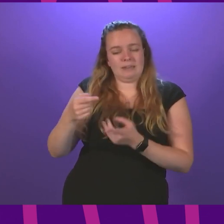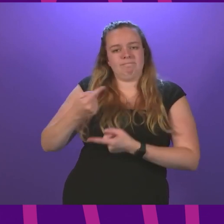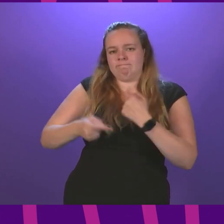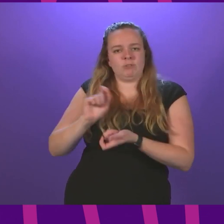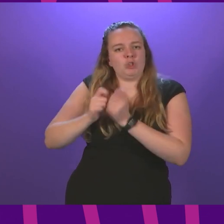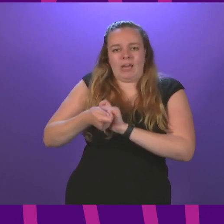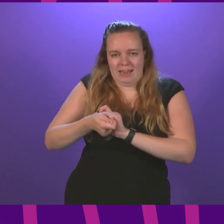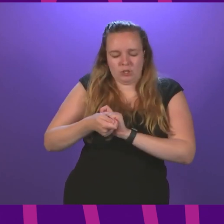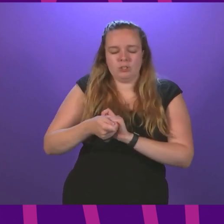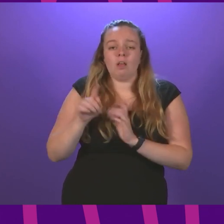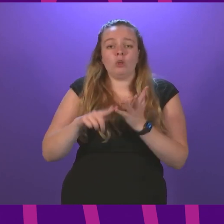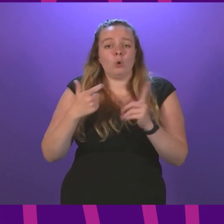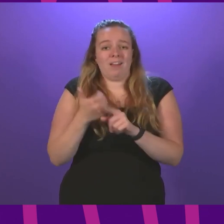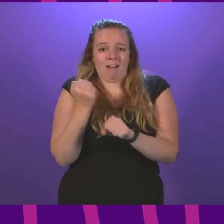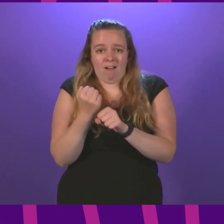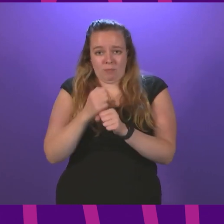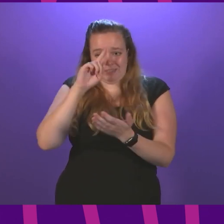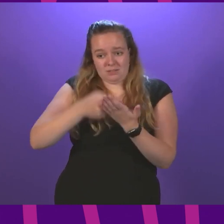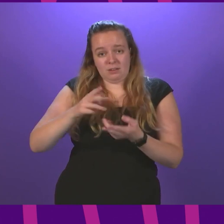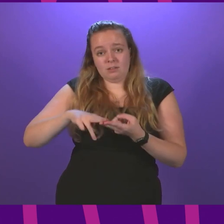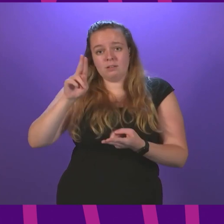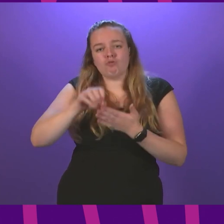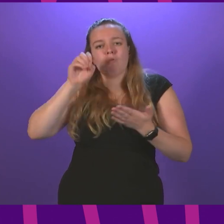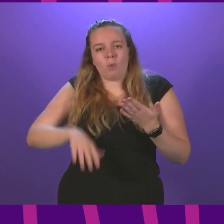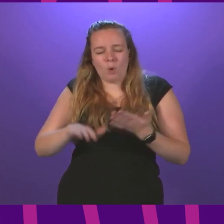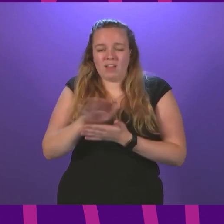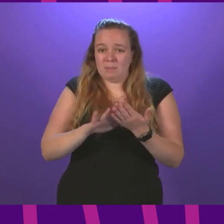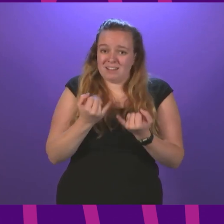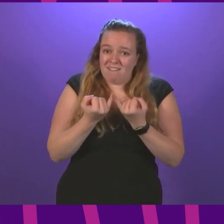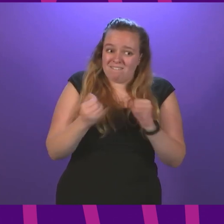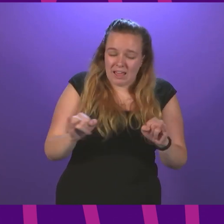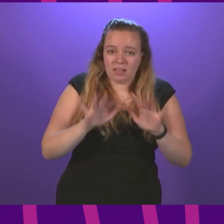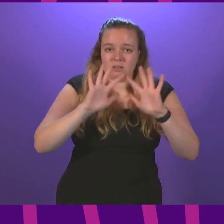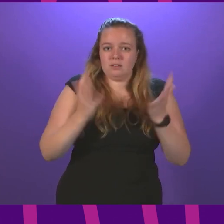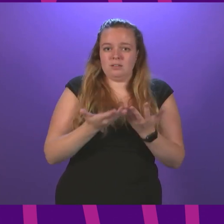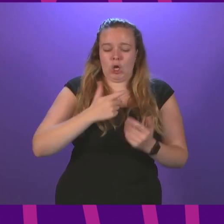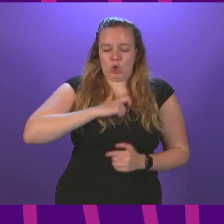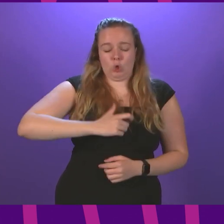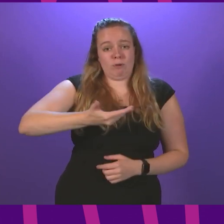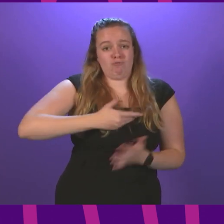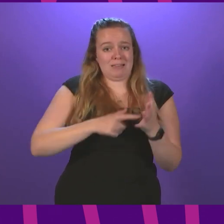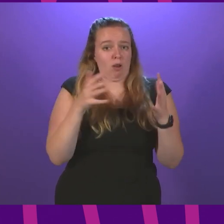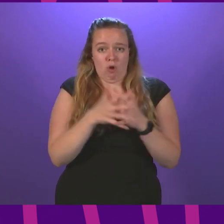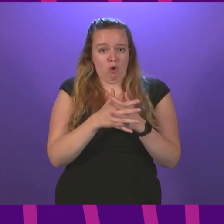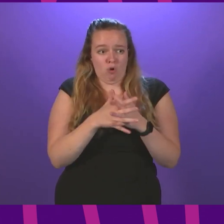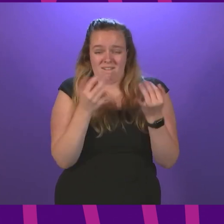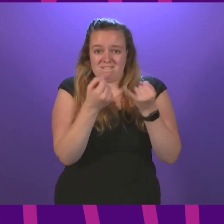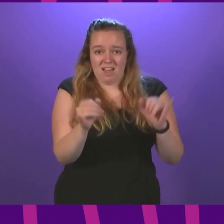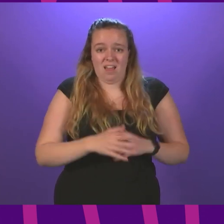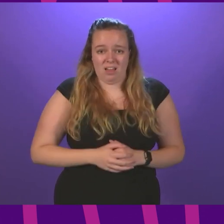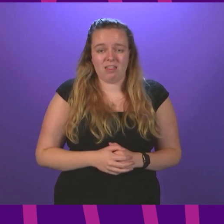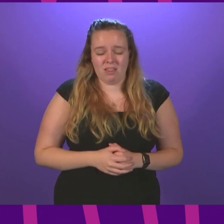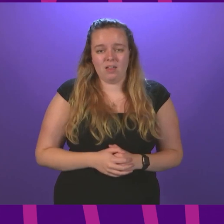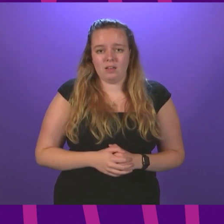that the UK Government's choice to remove the uplift may fail to conform to international human rights law. Perhaps